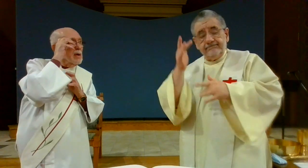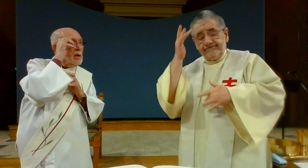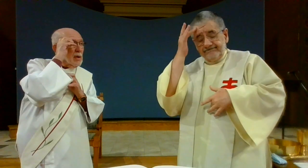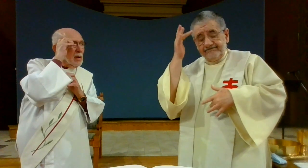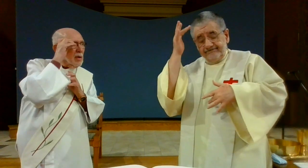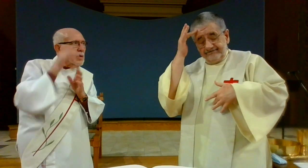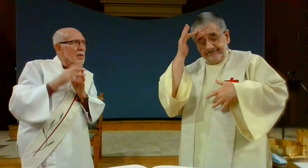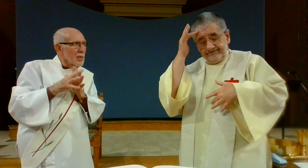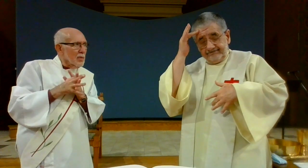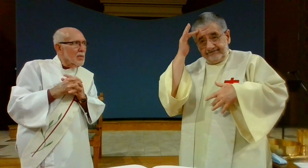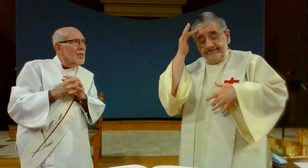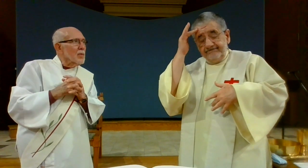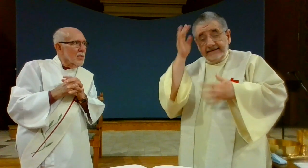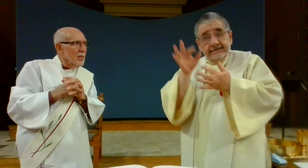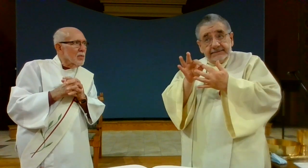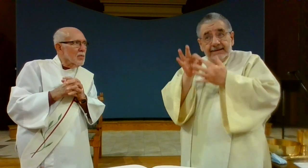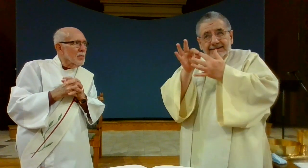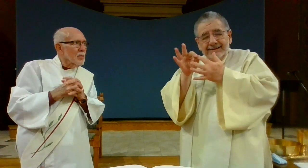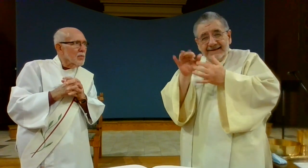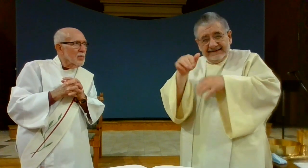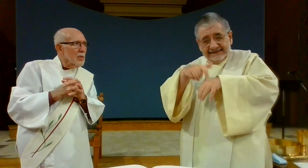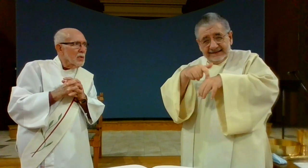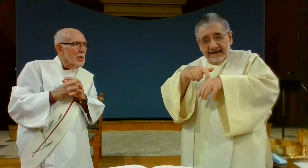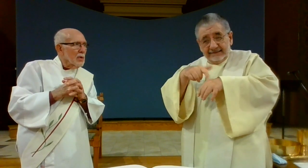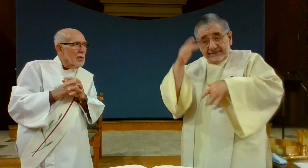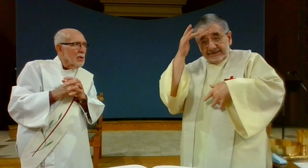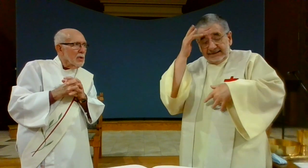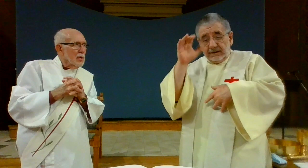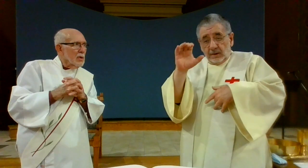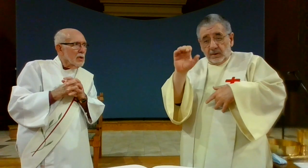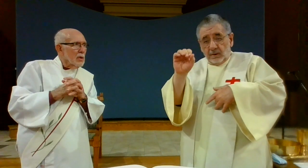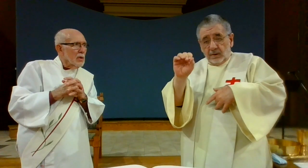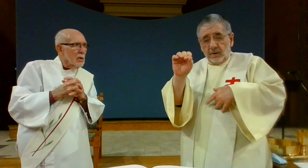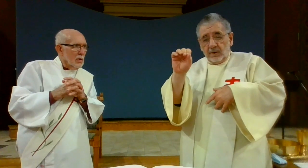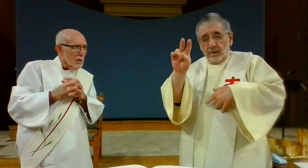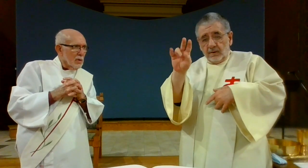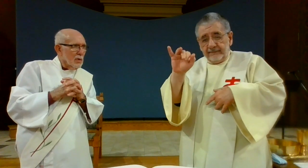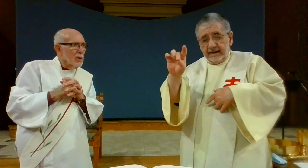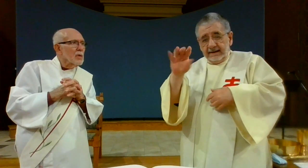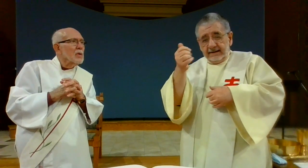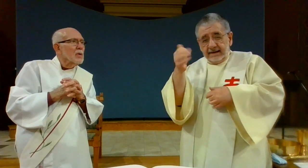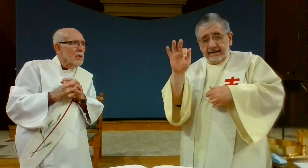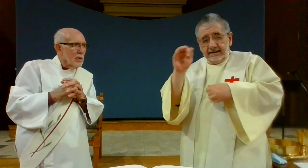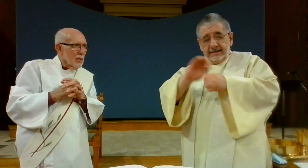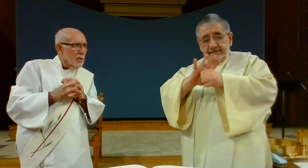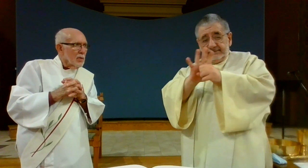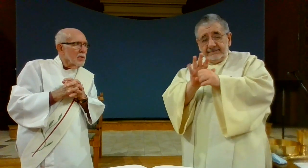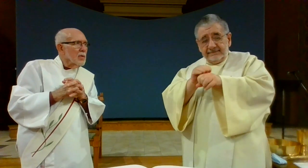we pray for those who are sick especially this time of the 19